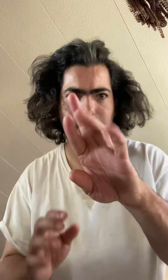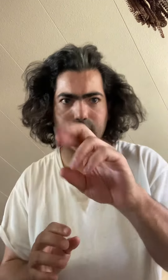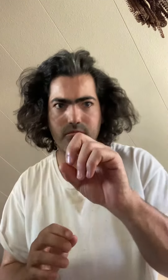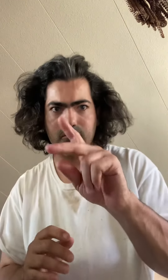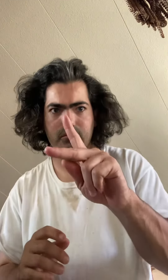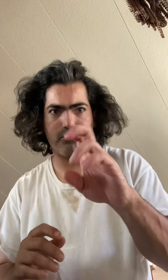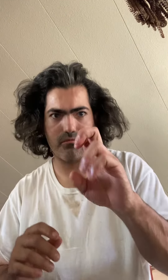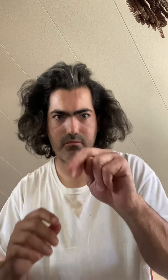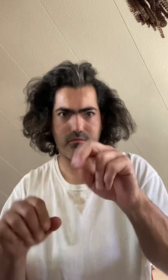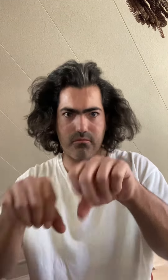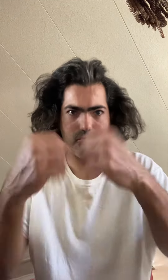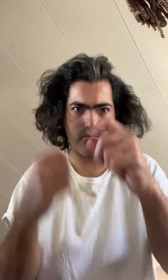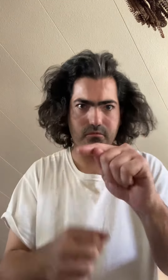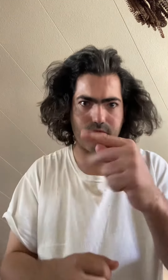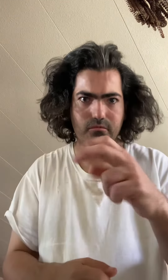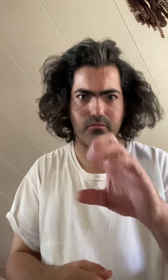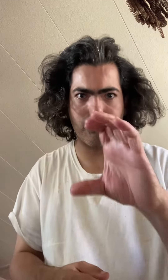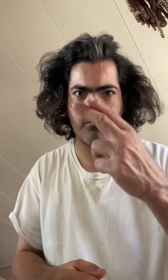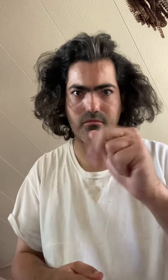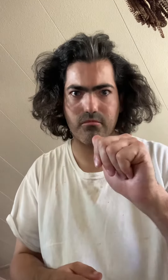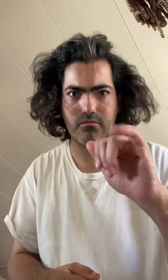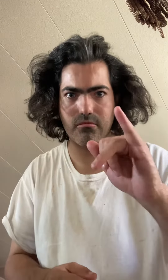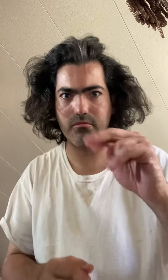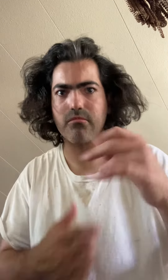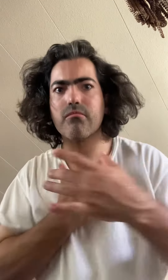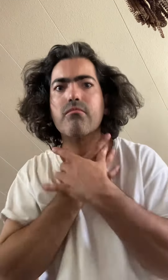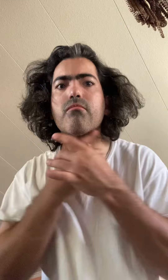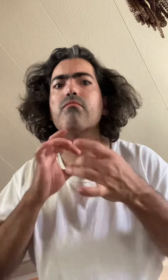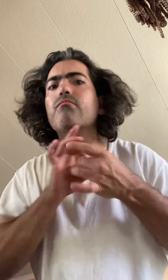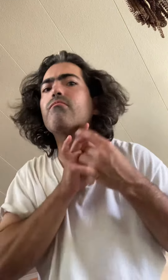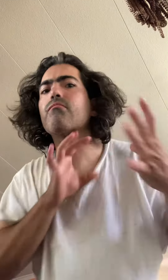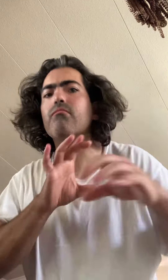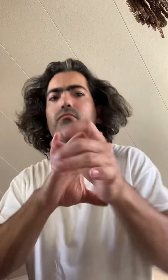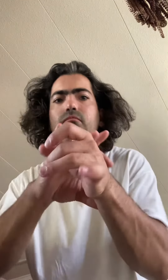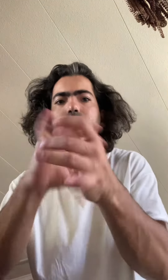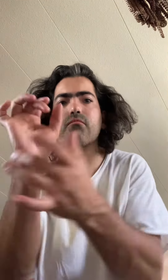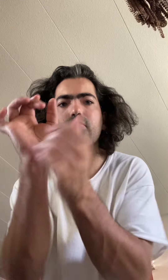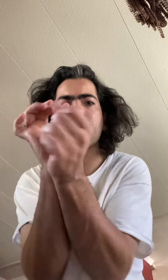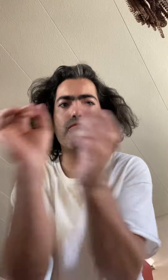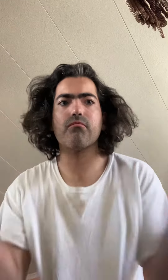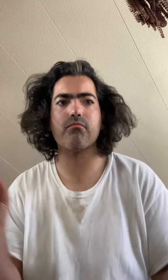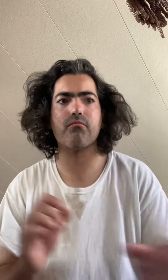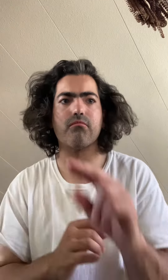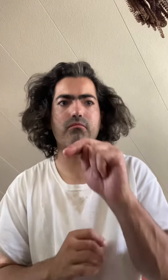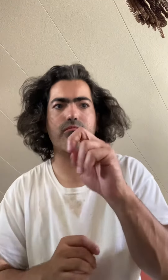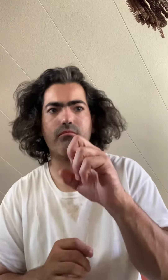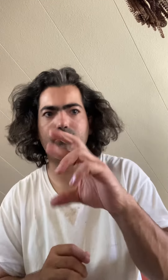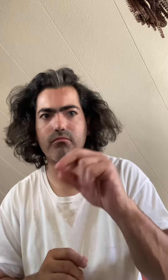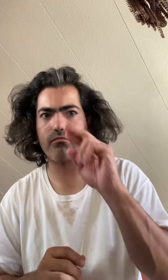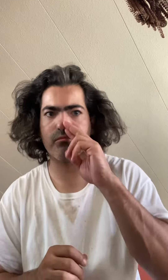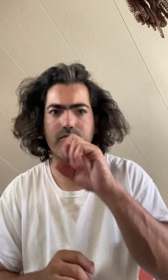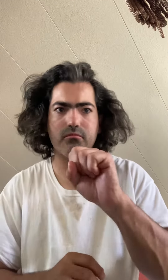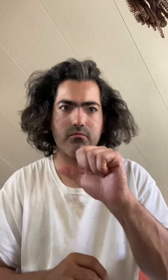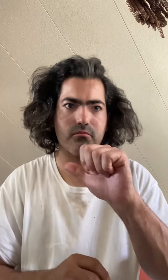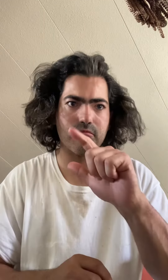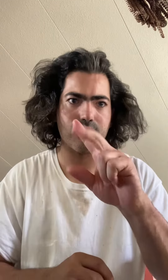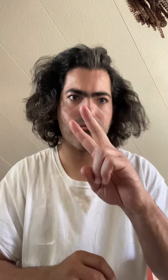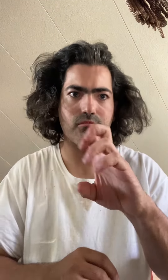Firm or Plush Whichever mattress fits you best Only $5.99 for the queen Or $50 per month for 12 months of special financing